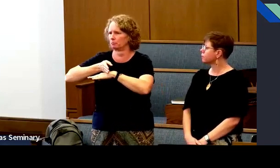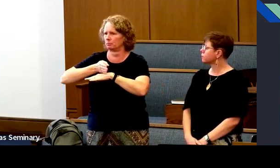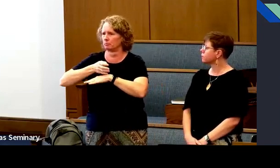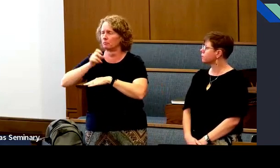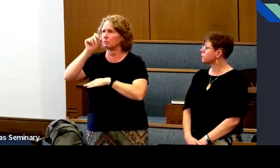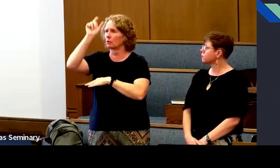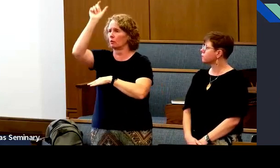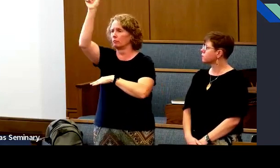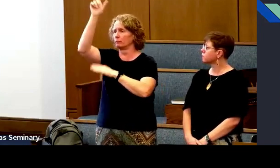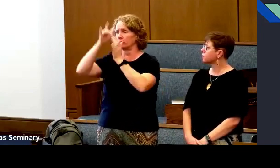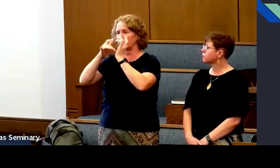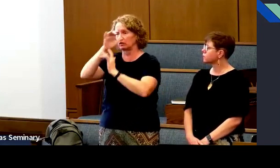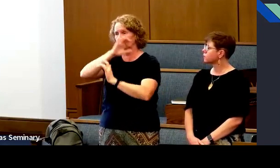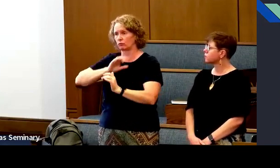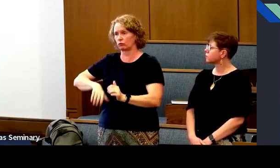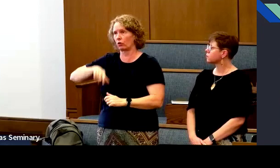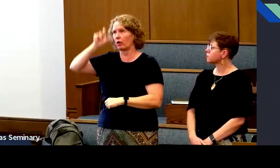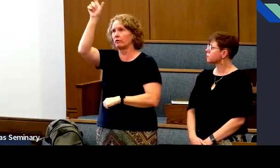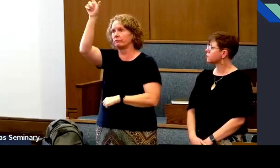In the middle, there is the bishop.